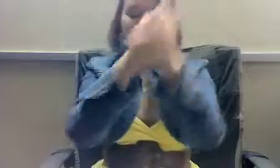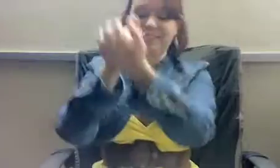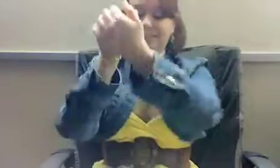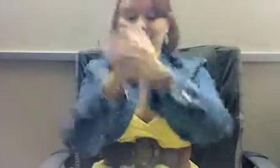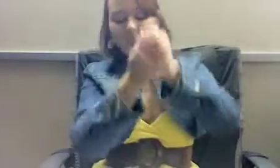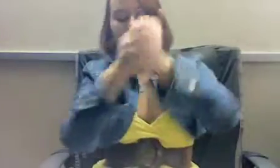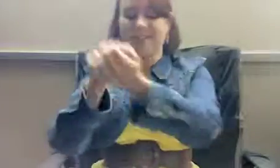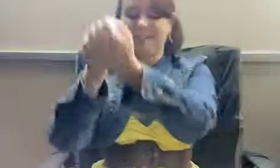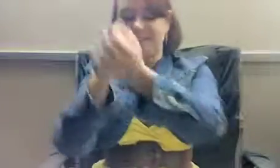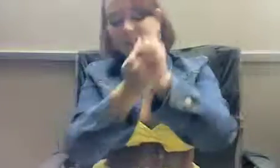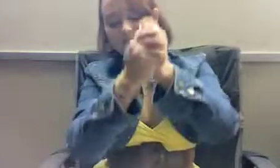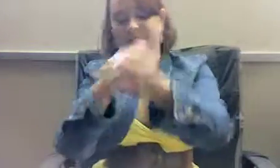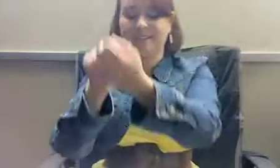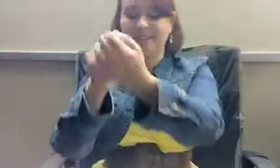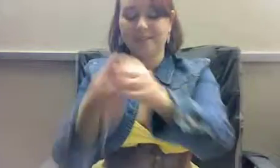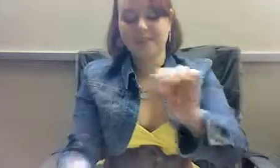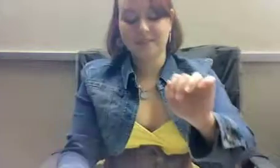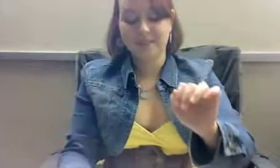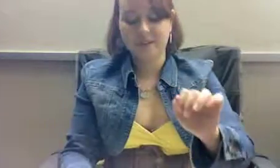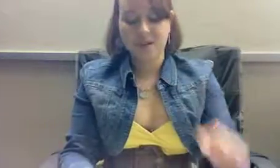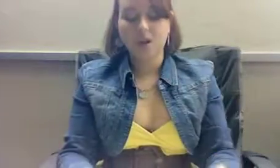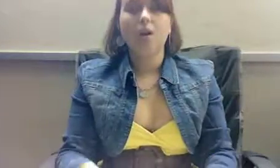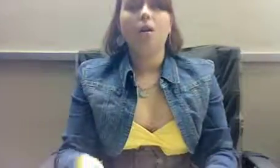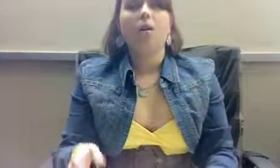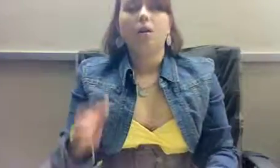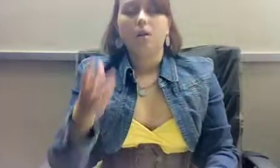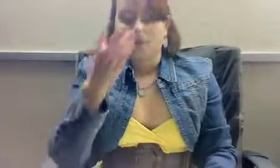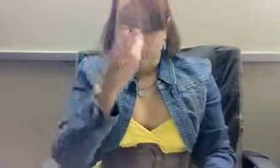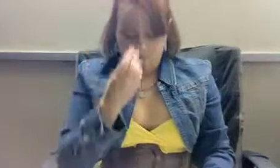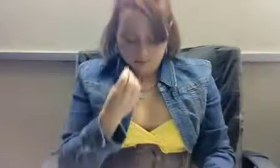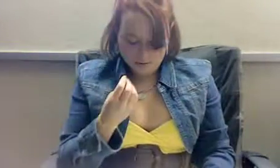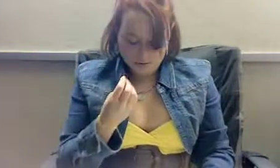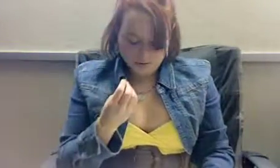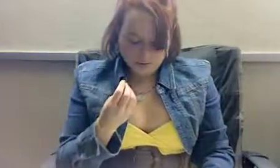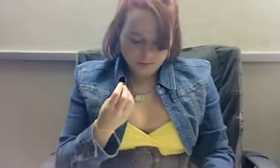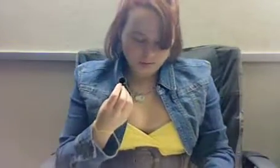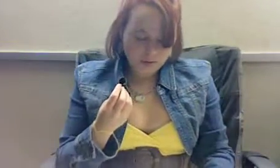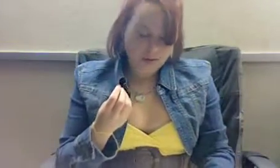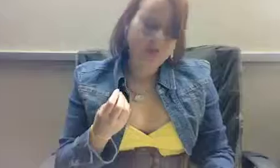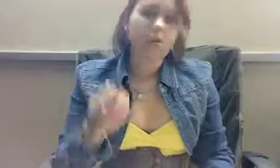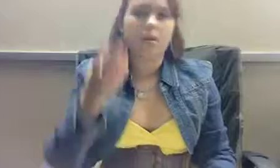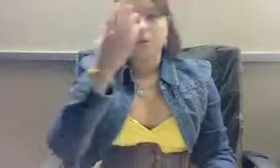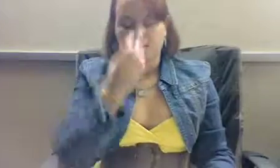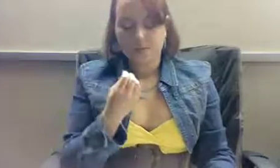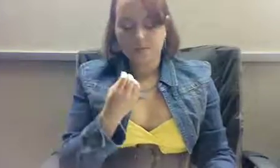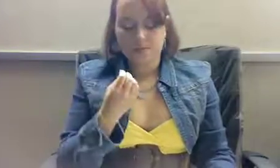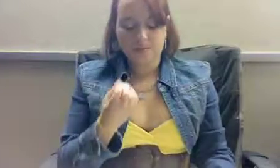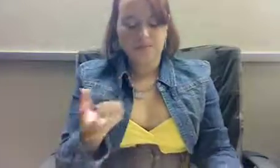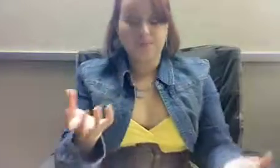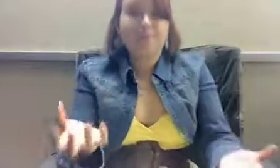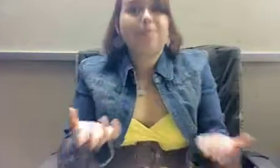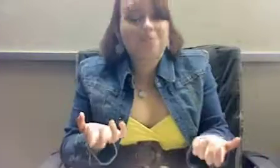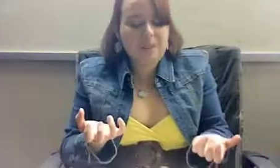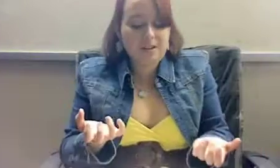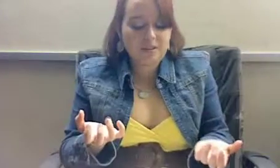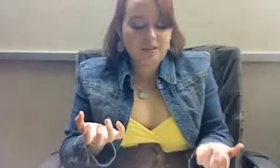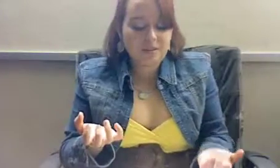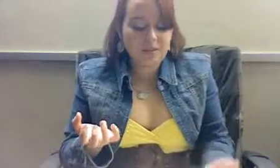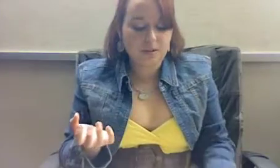turn the library books in. Right. He's so good. How are you so good? He's so